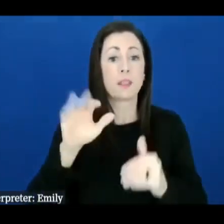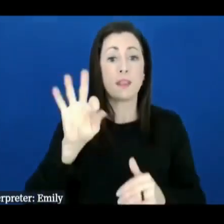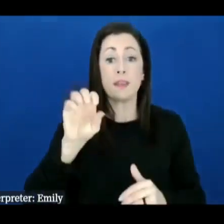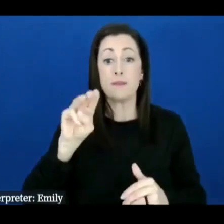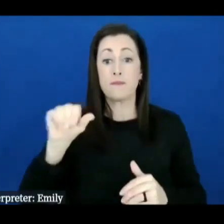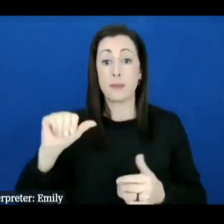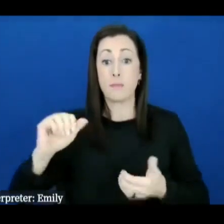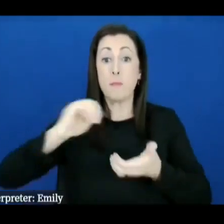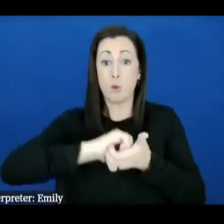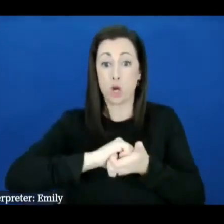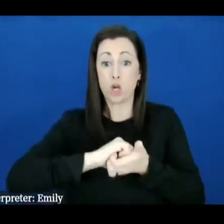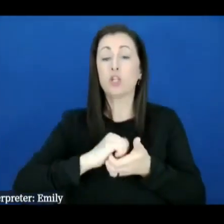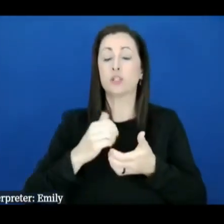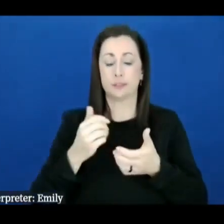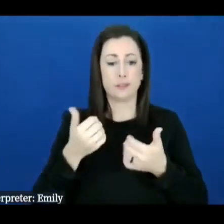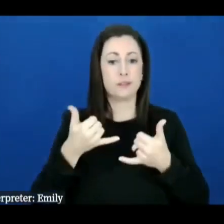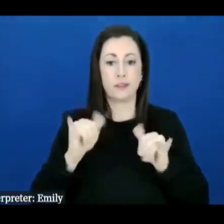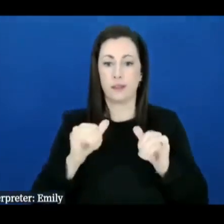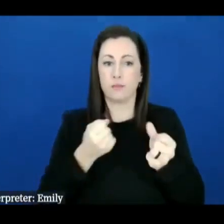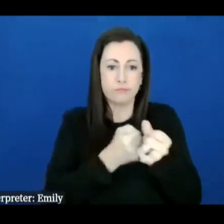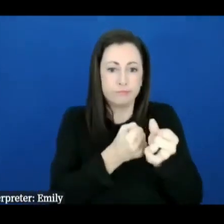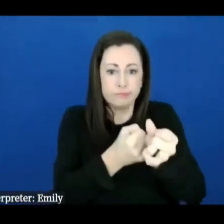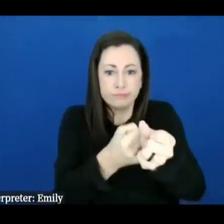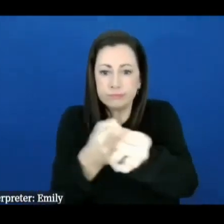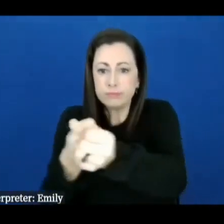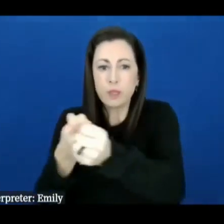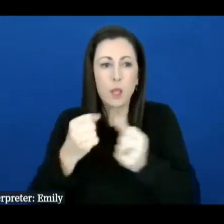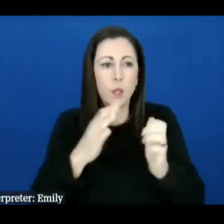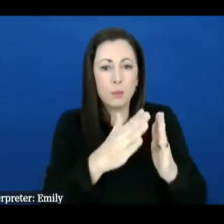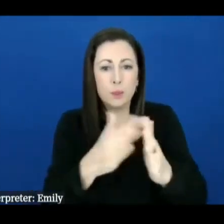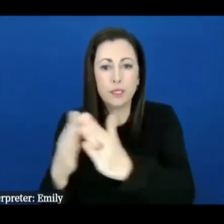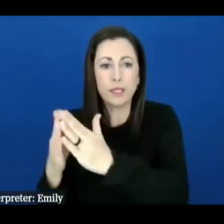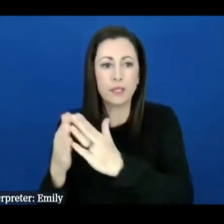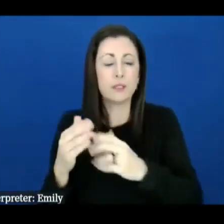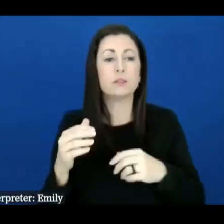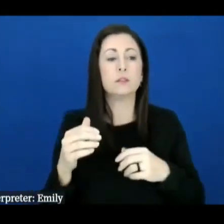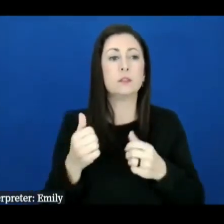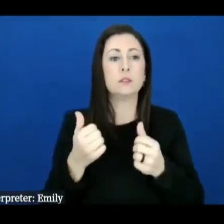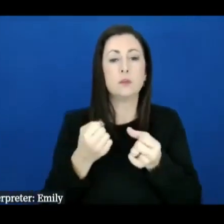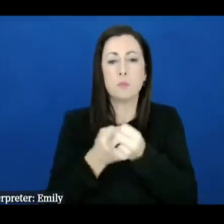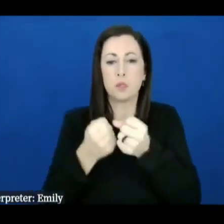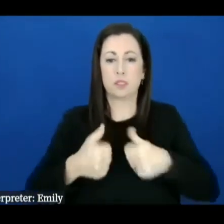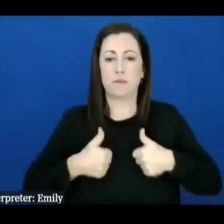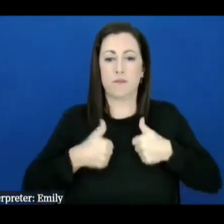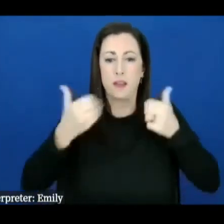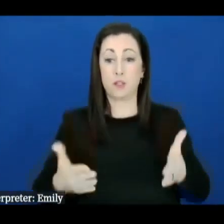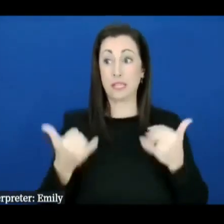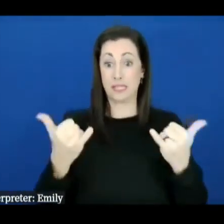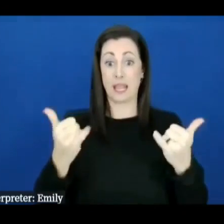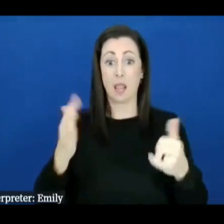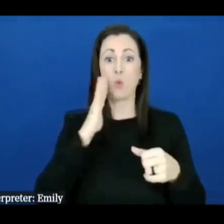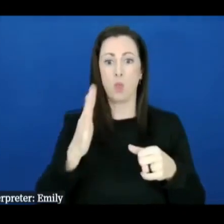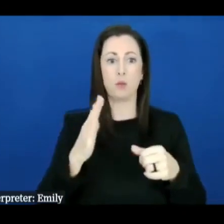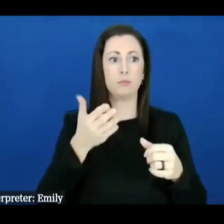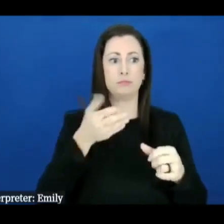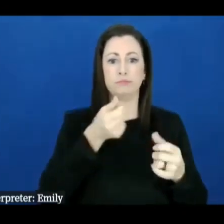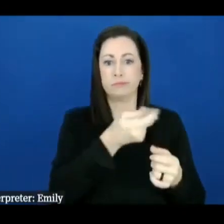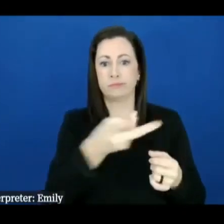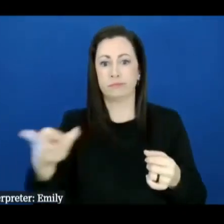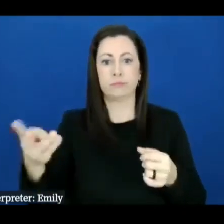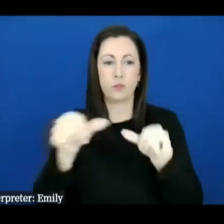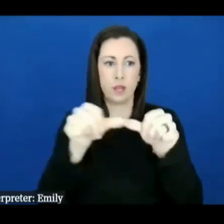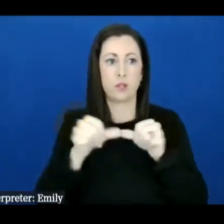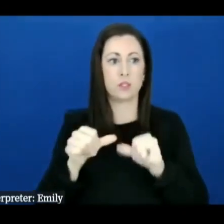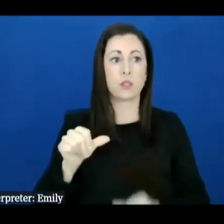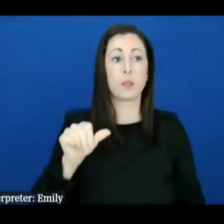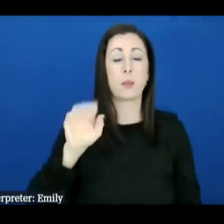to move throughout the community to support survivors today they'll be at various locations one in Black Mountain